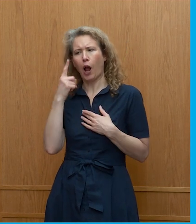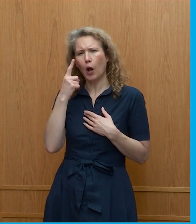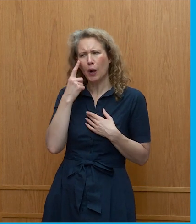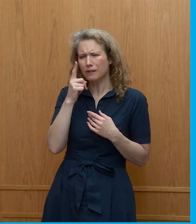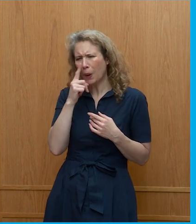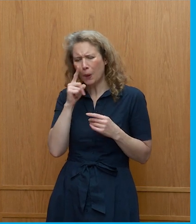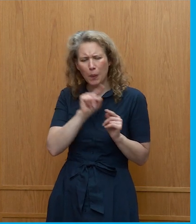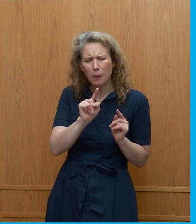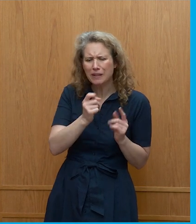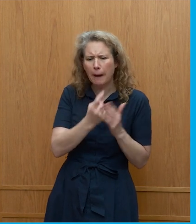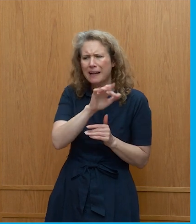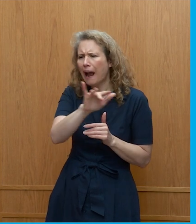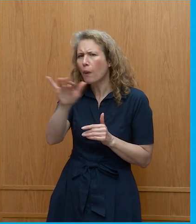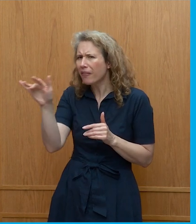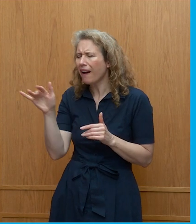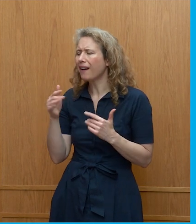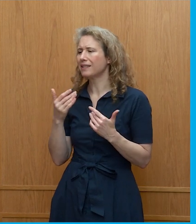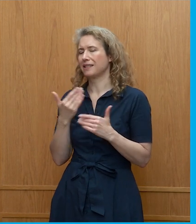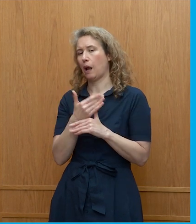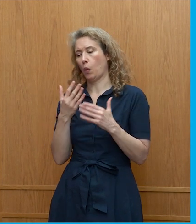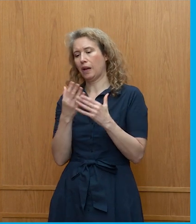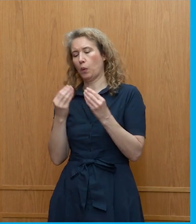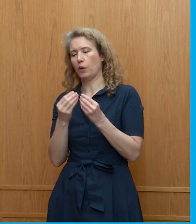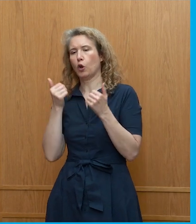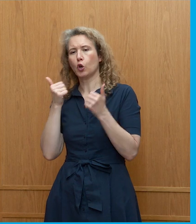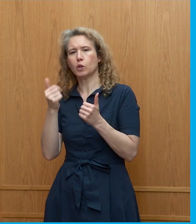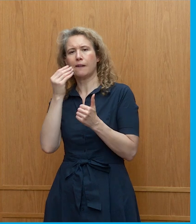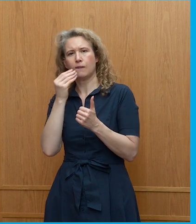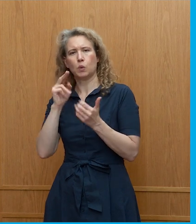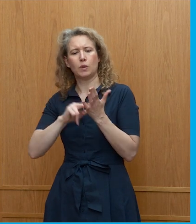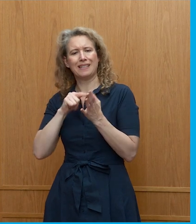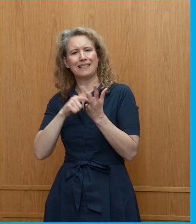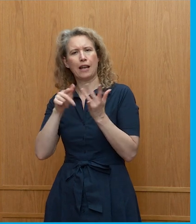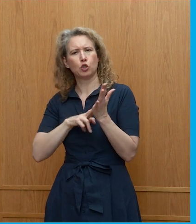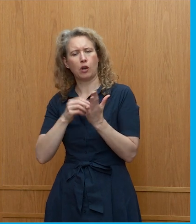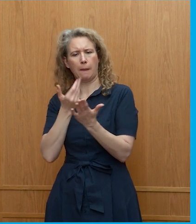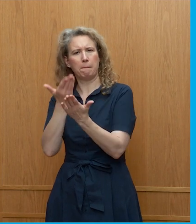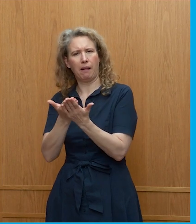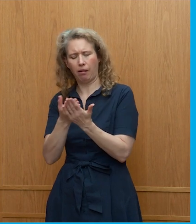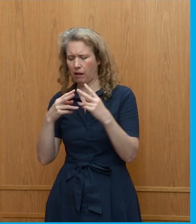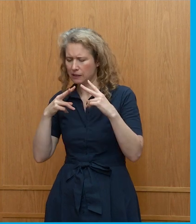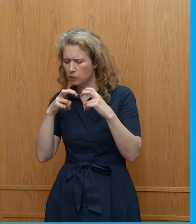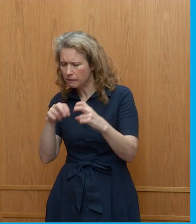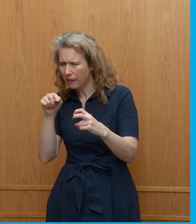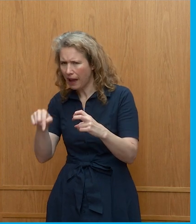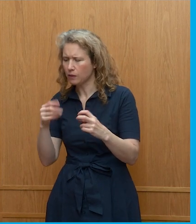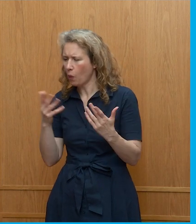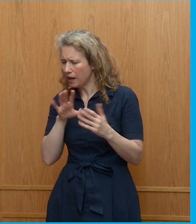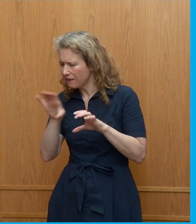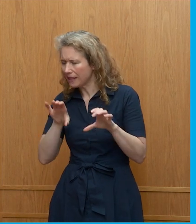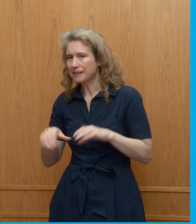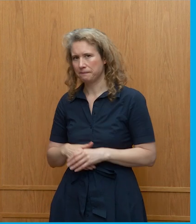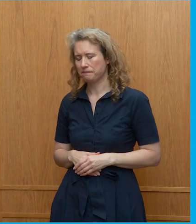we could be doing. And now working with the Good Food Nation Bill, for example, gives us some areas where we really would want to invest in.